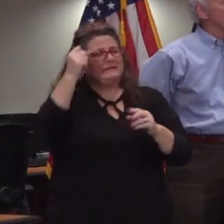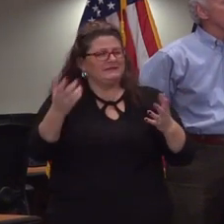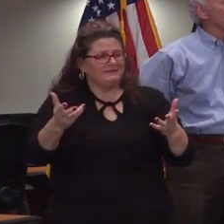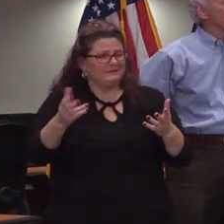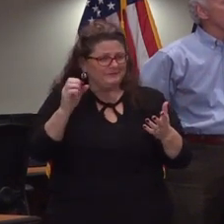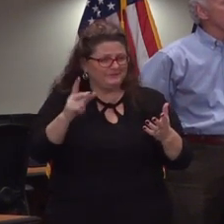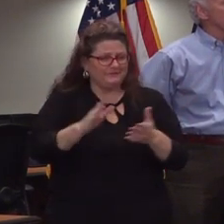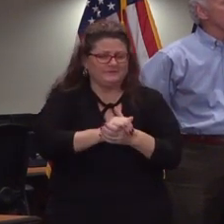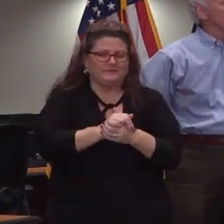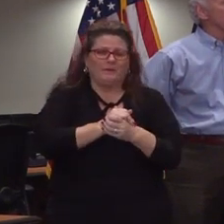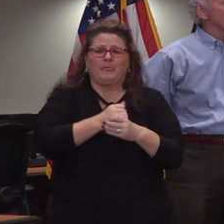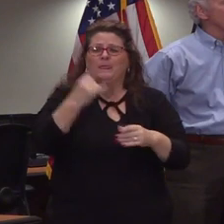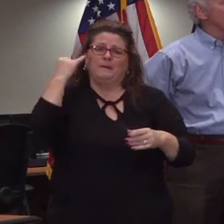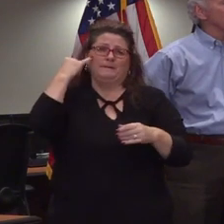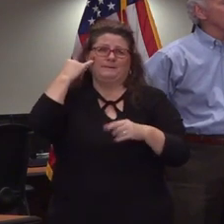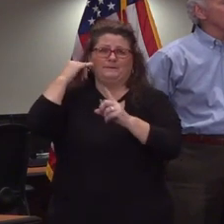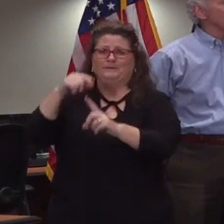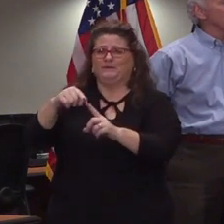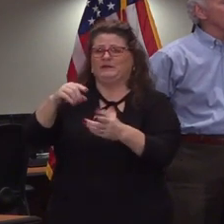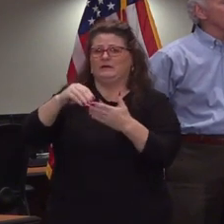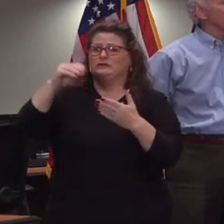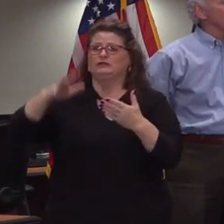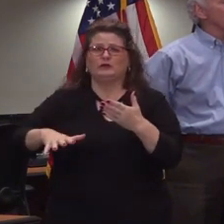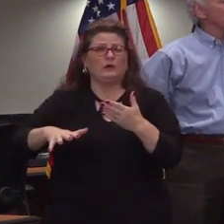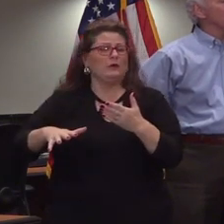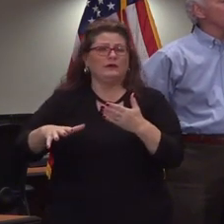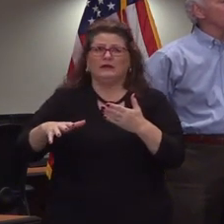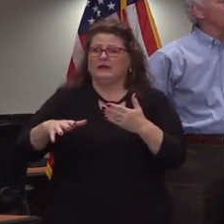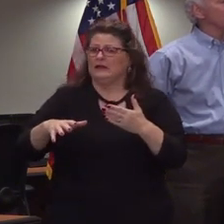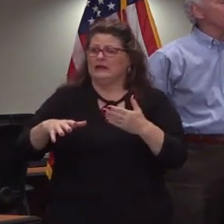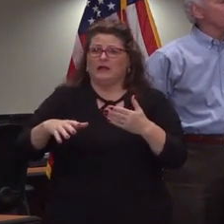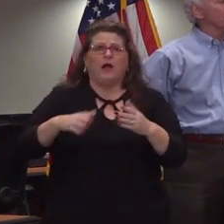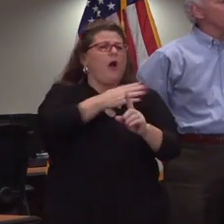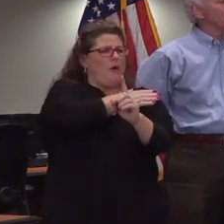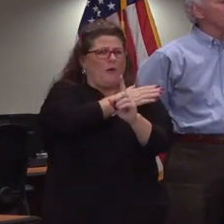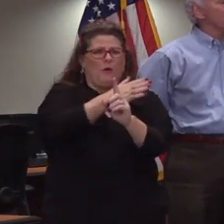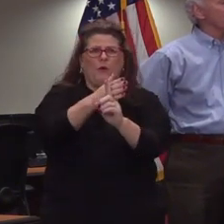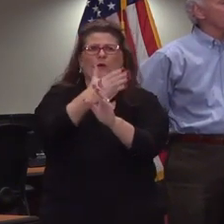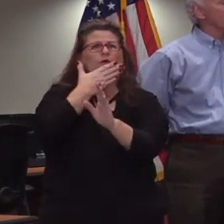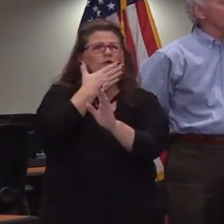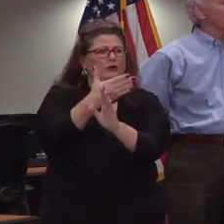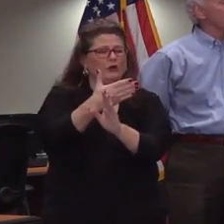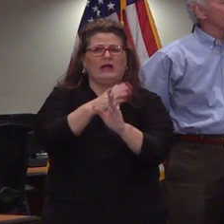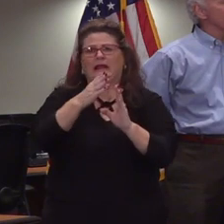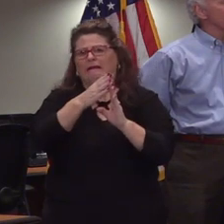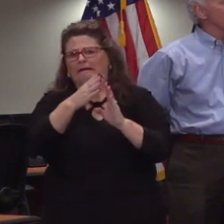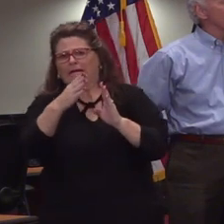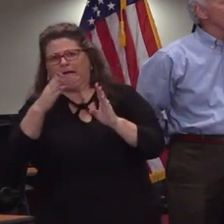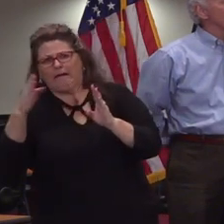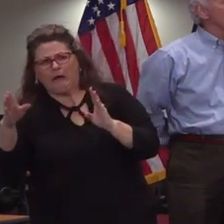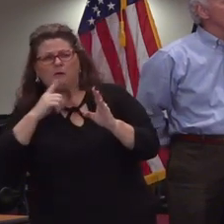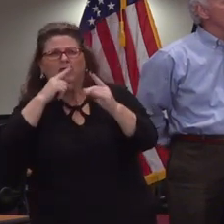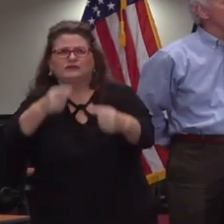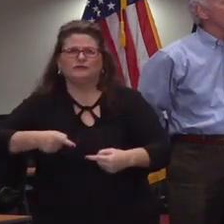uh if a if a student has not done well during this time they've been trying turning in their work but they've not